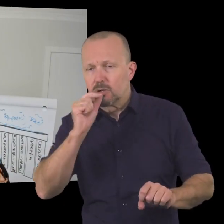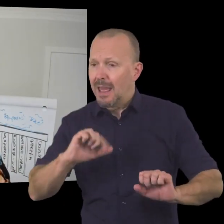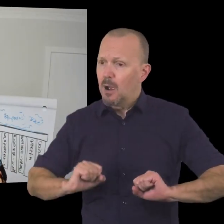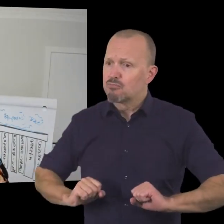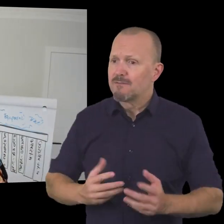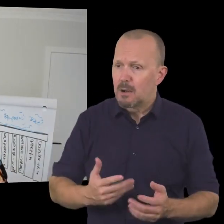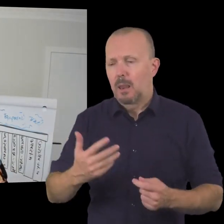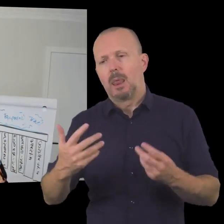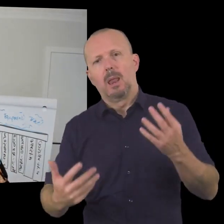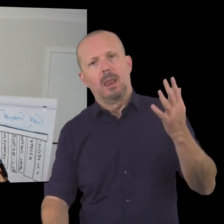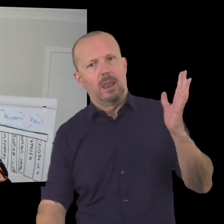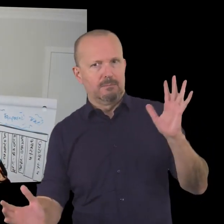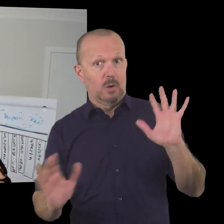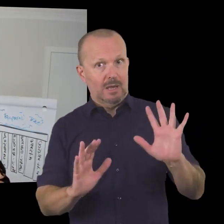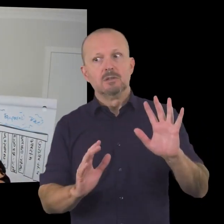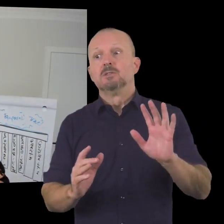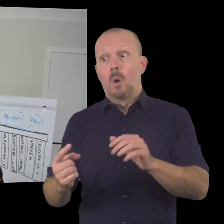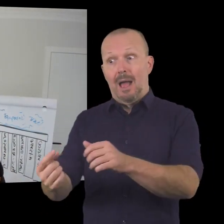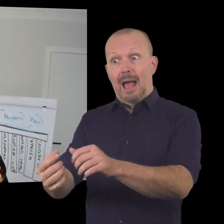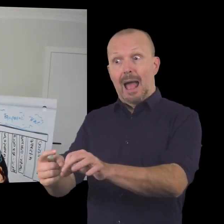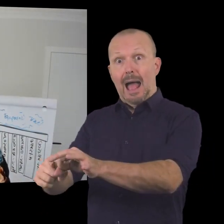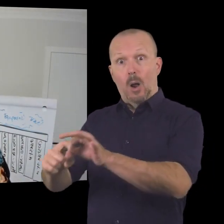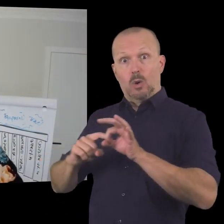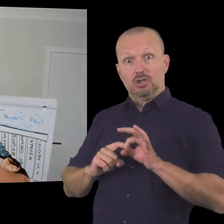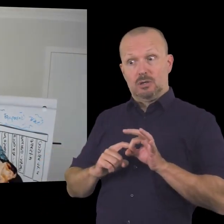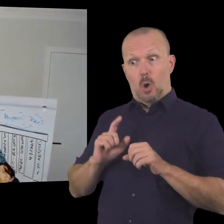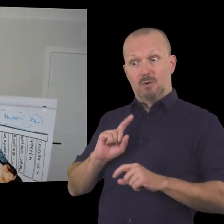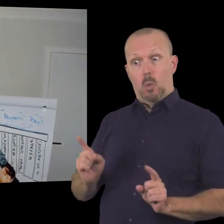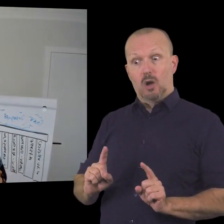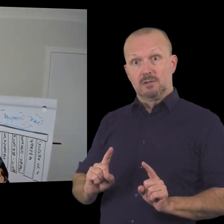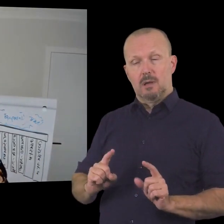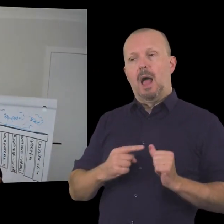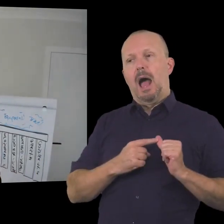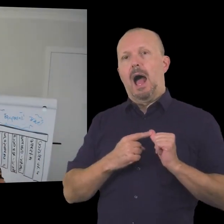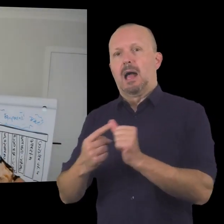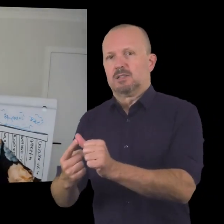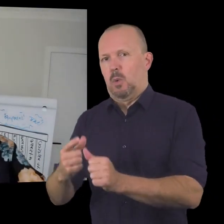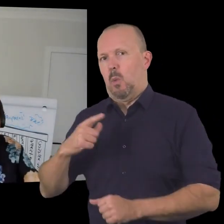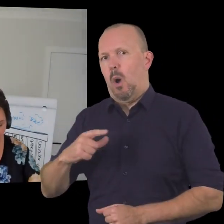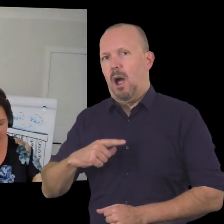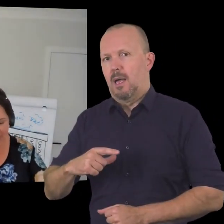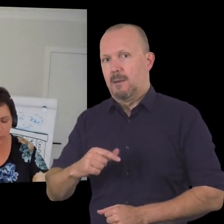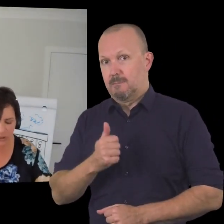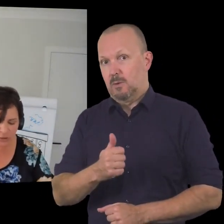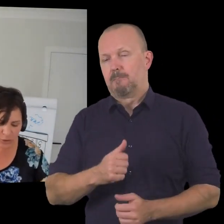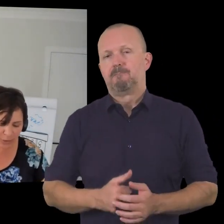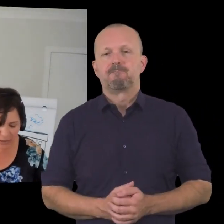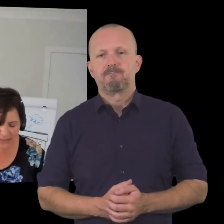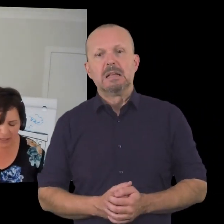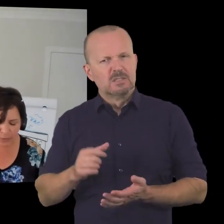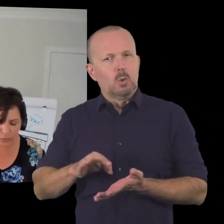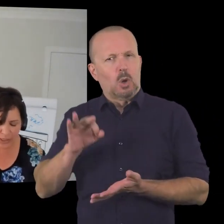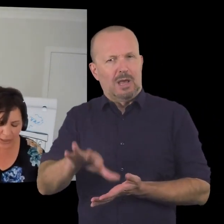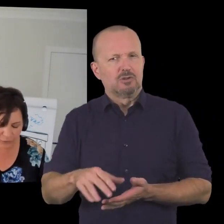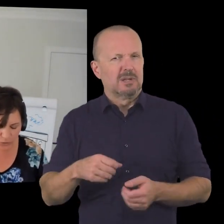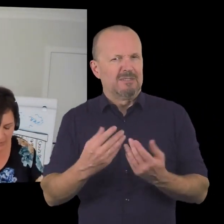way that we do that is through providing training and support so uh flip it around and start with why lovely and i wanted to talk about one